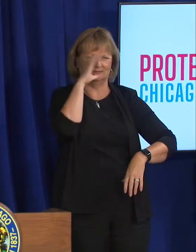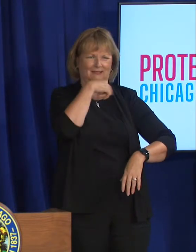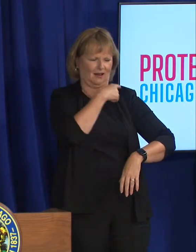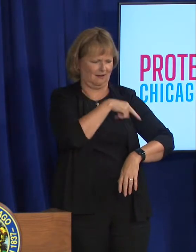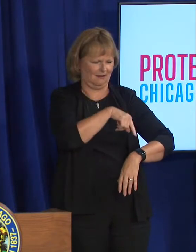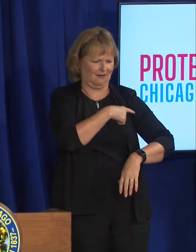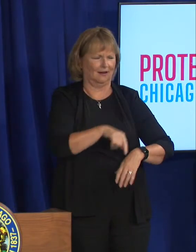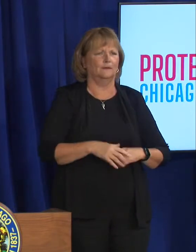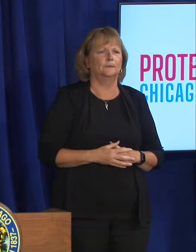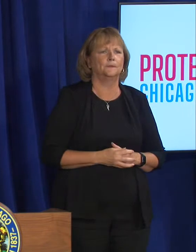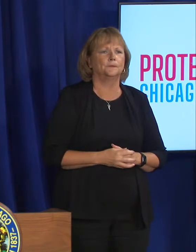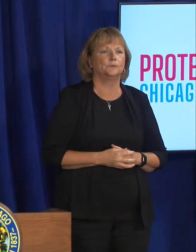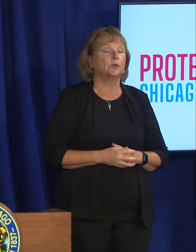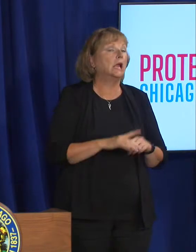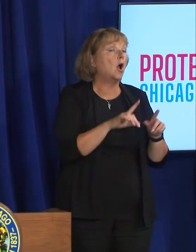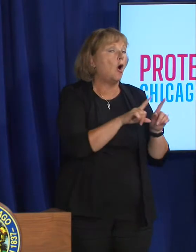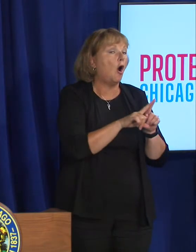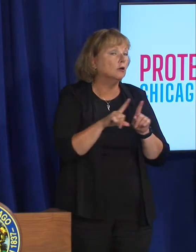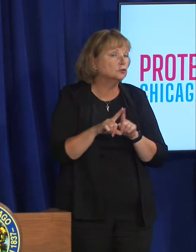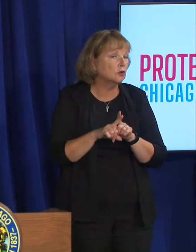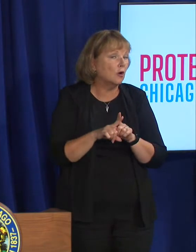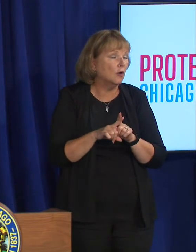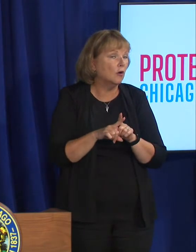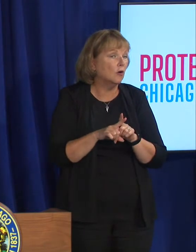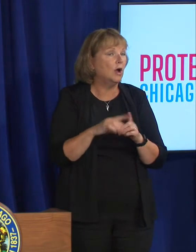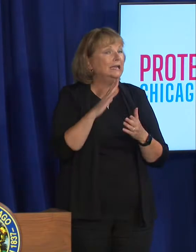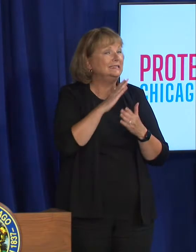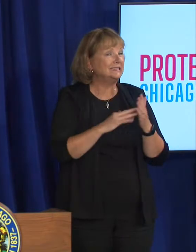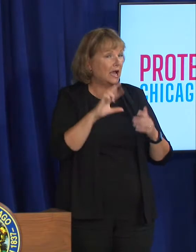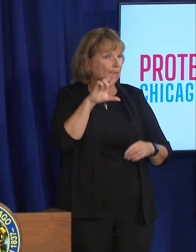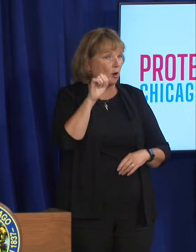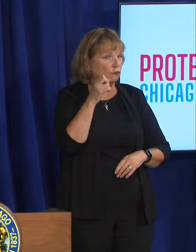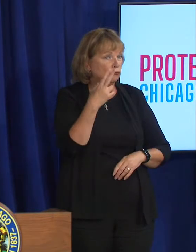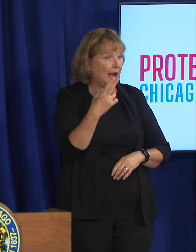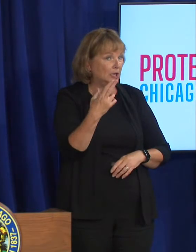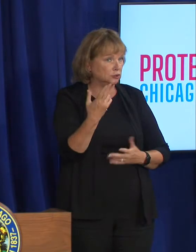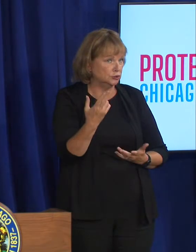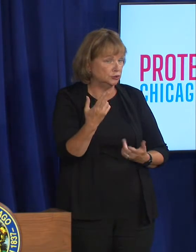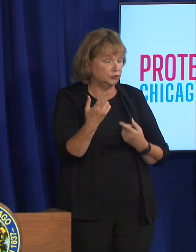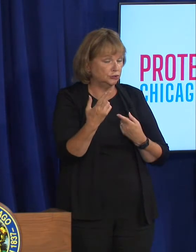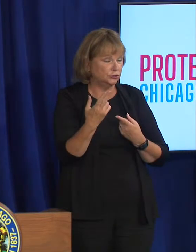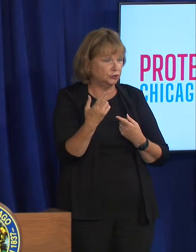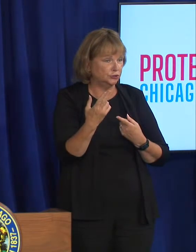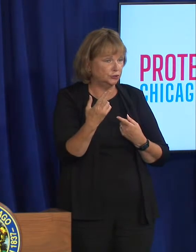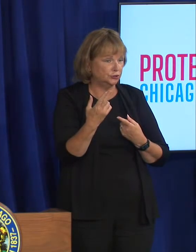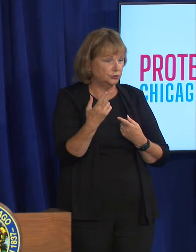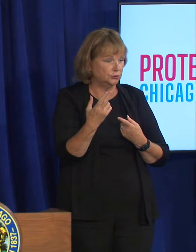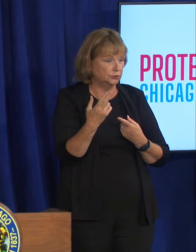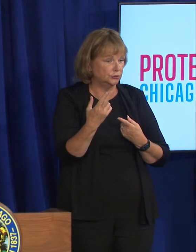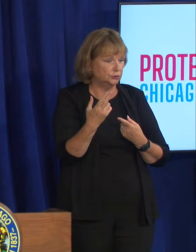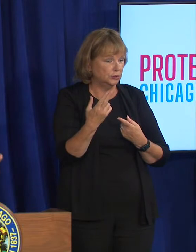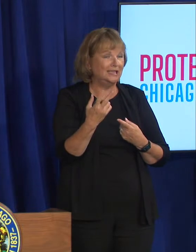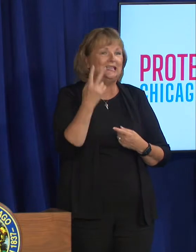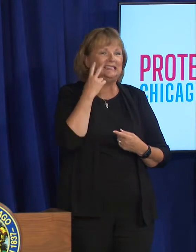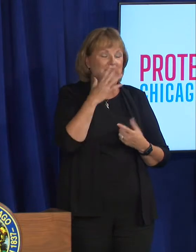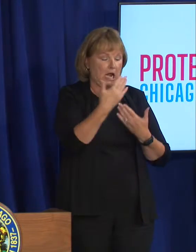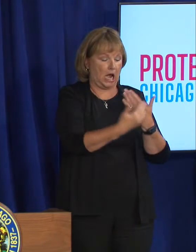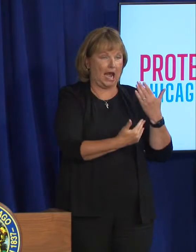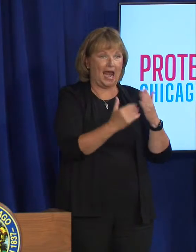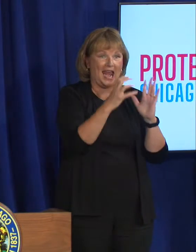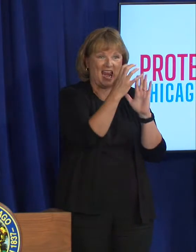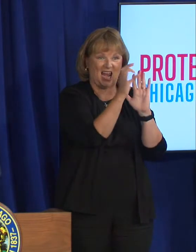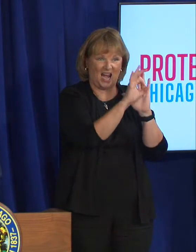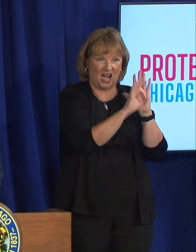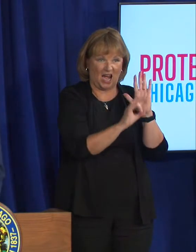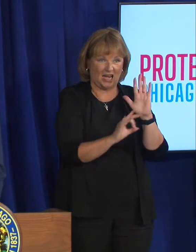We also are seeing some of the rash presentation you know and we're seeing it on the hands